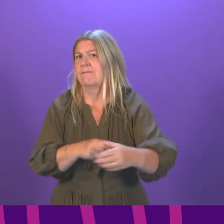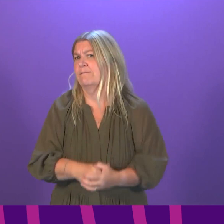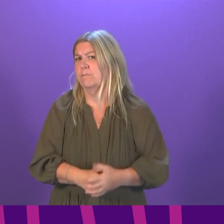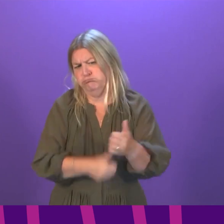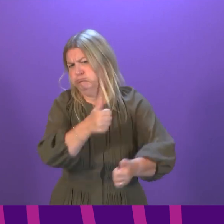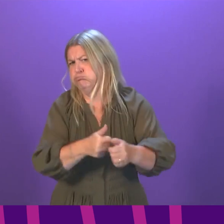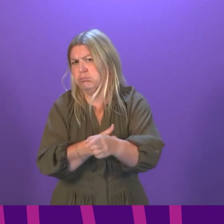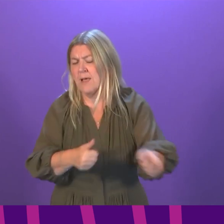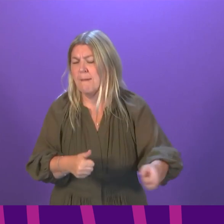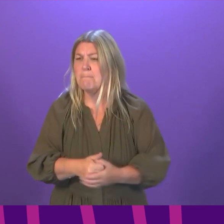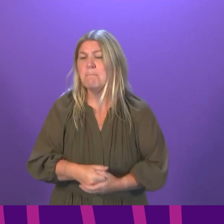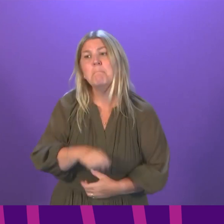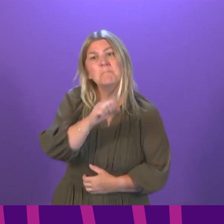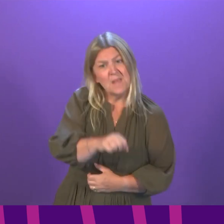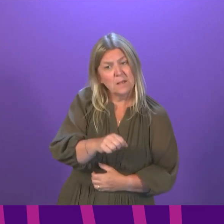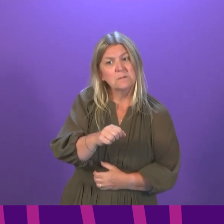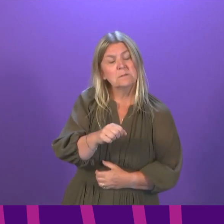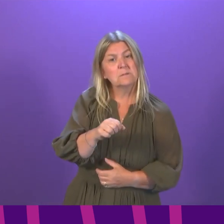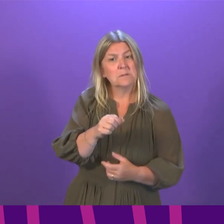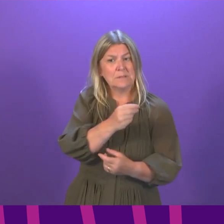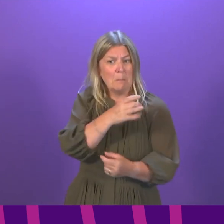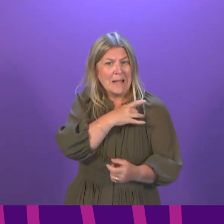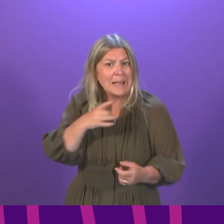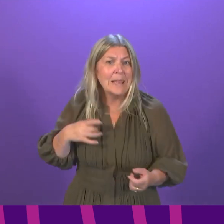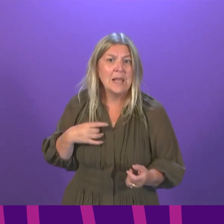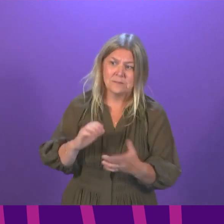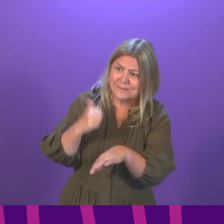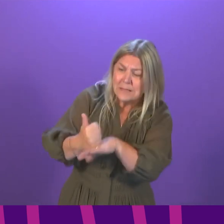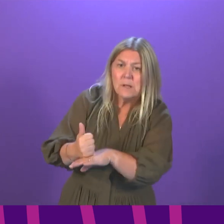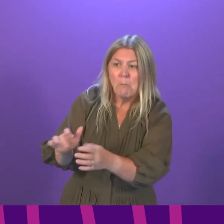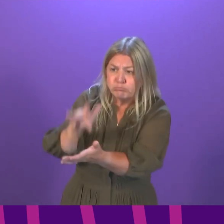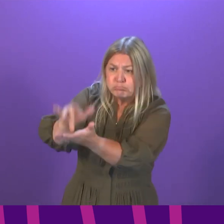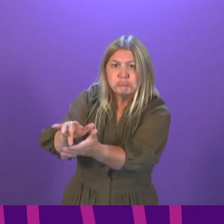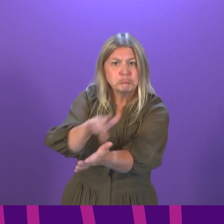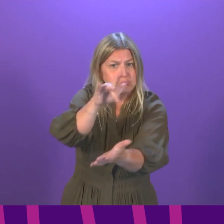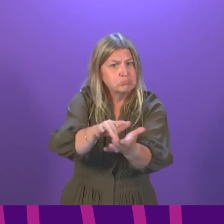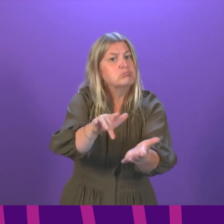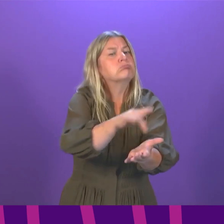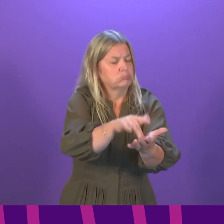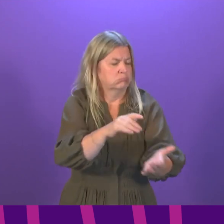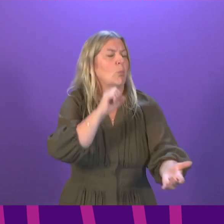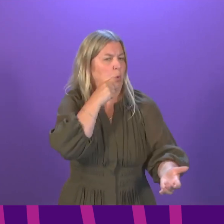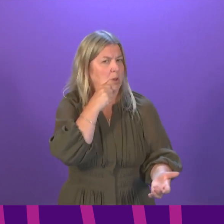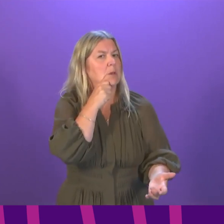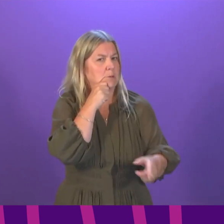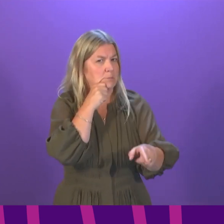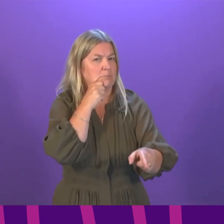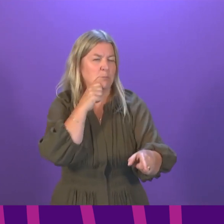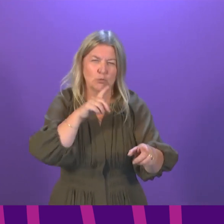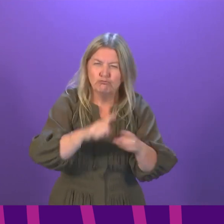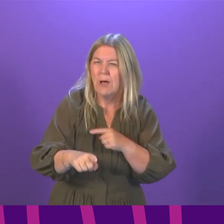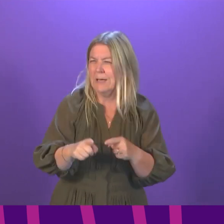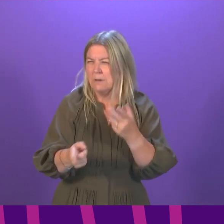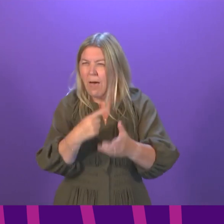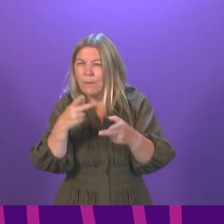will we have more pop-up vaccination clinics or sites? Yes is the answer to that. We are looking at all possible ways